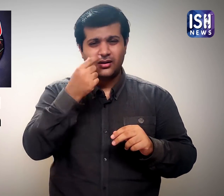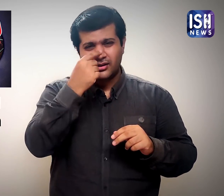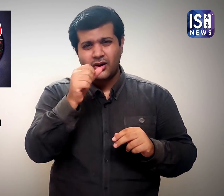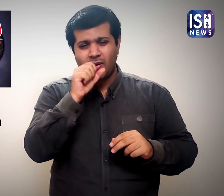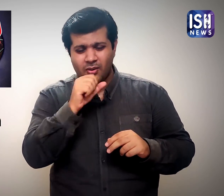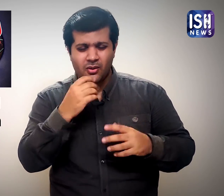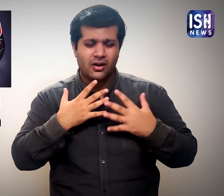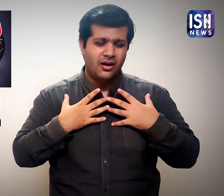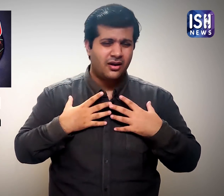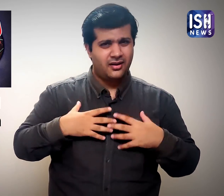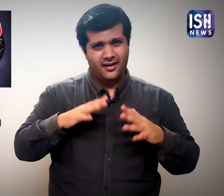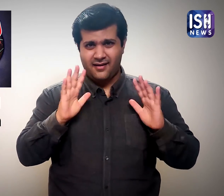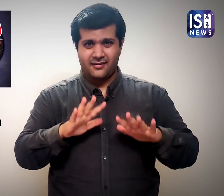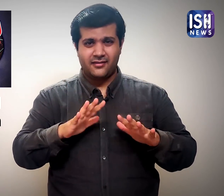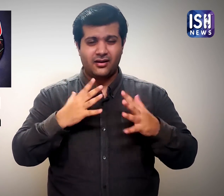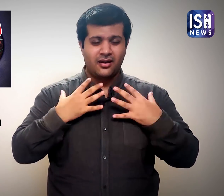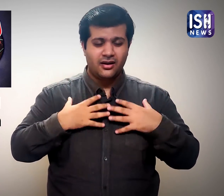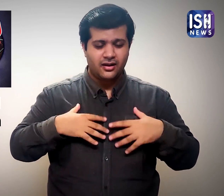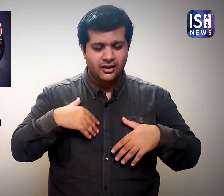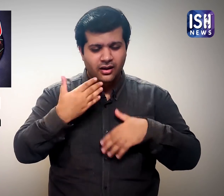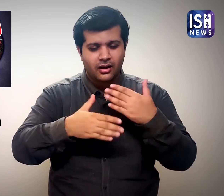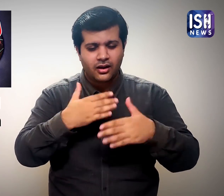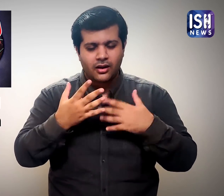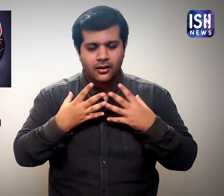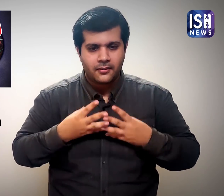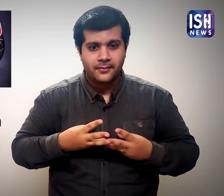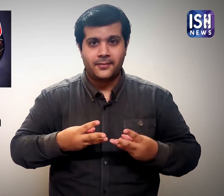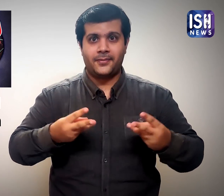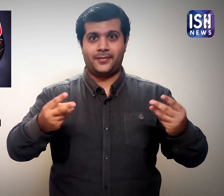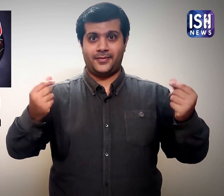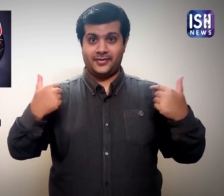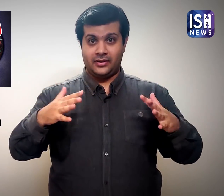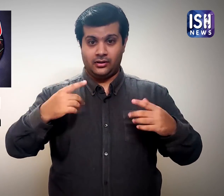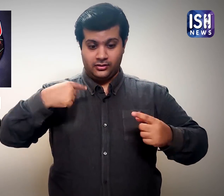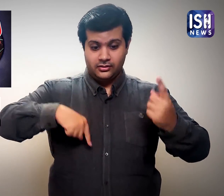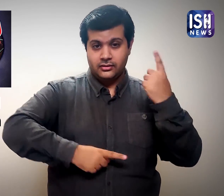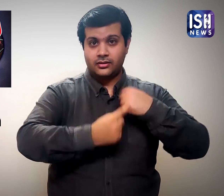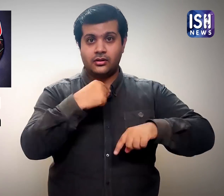and their immunity becomes stronger.